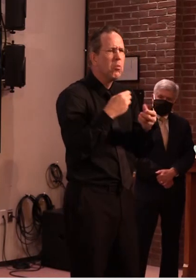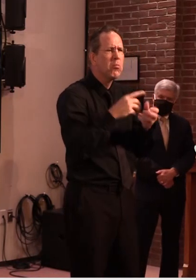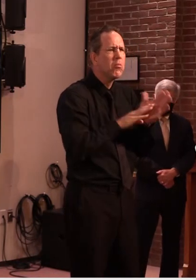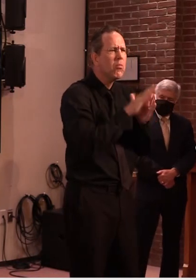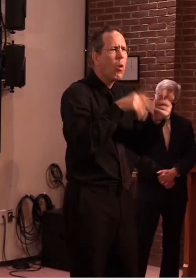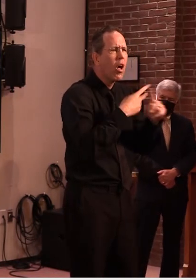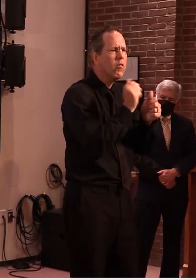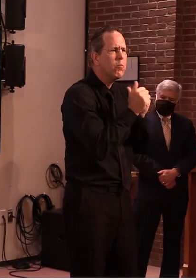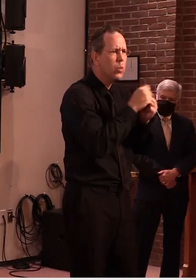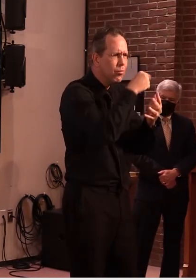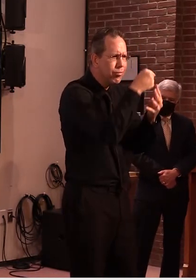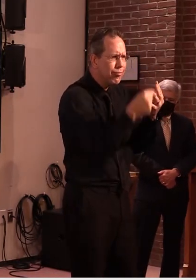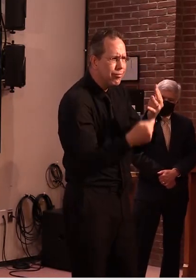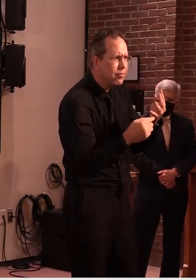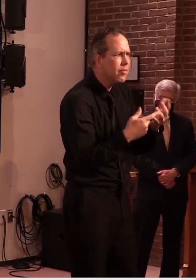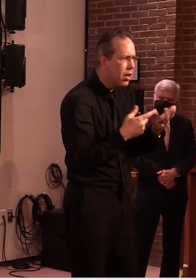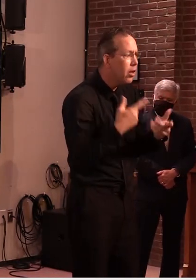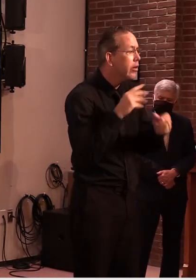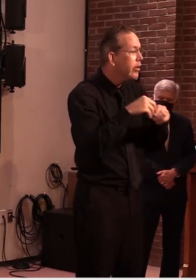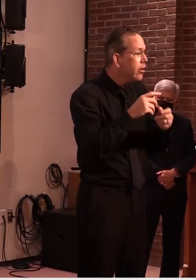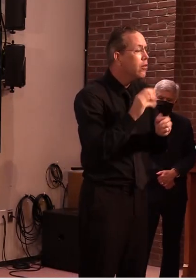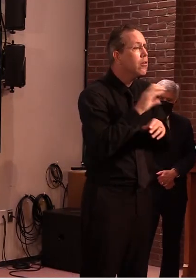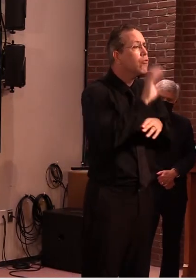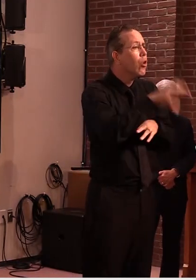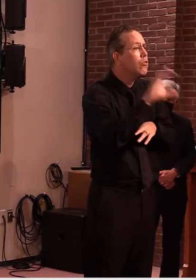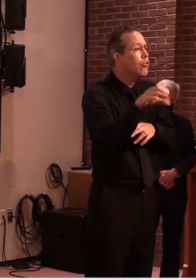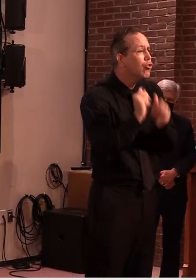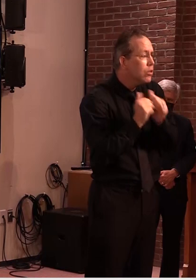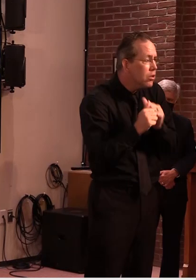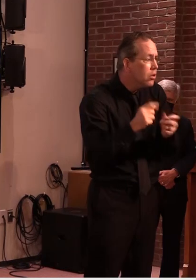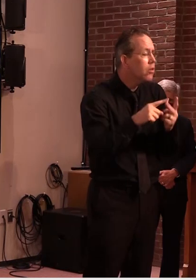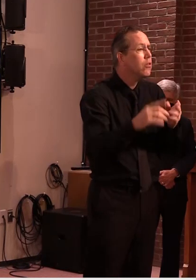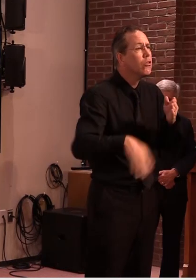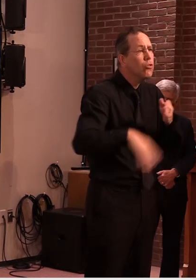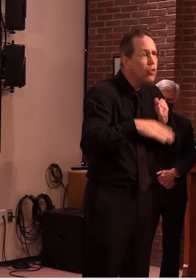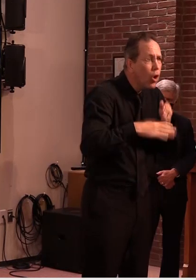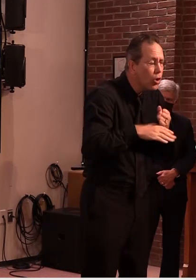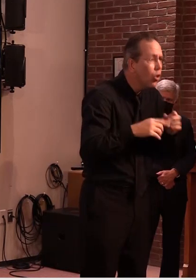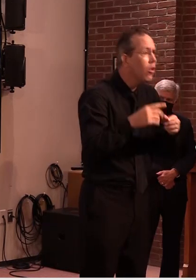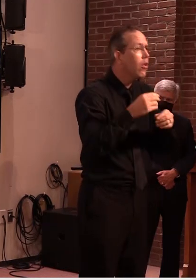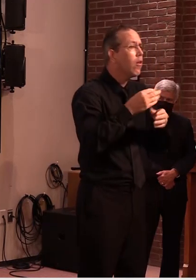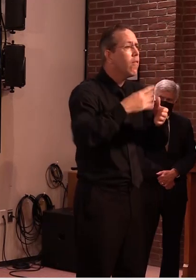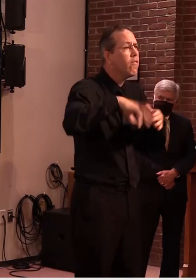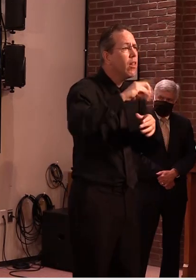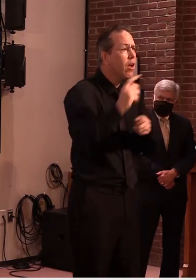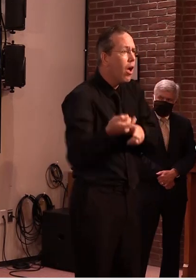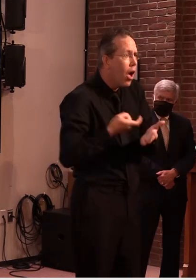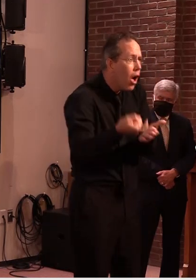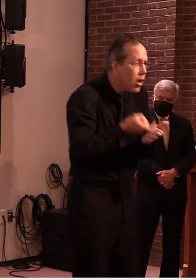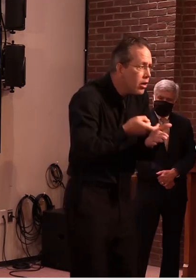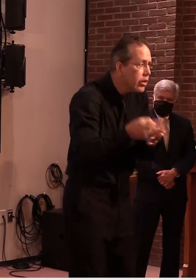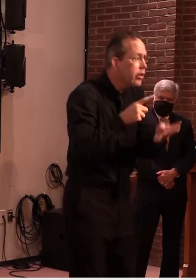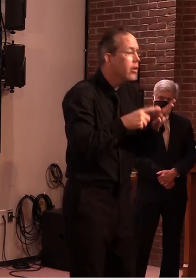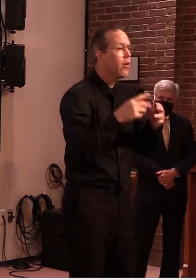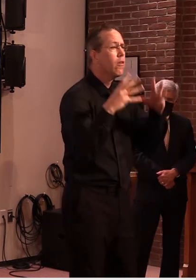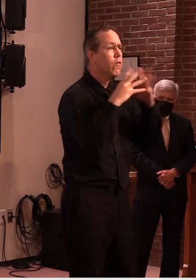running soccer field hockey football cheerleading volleyball bass fishing and golf